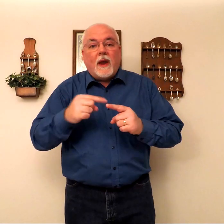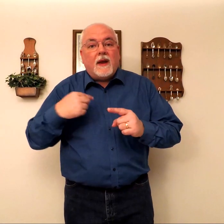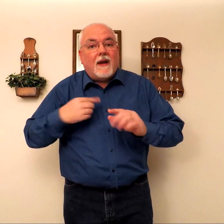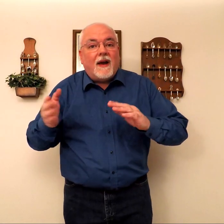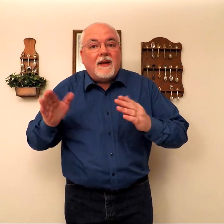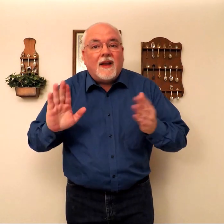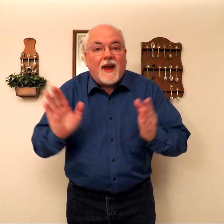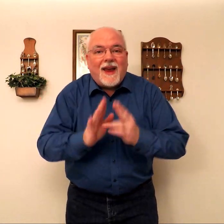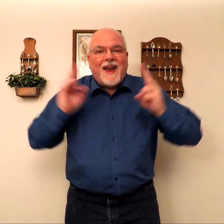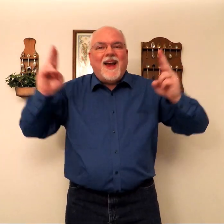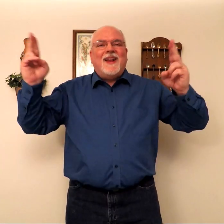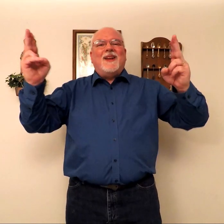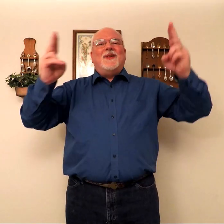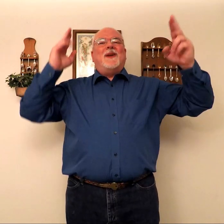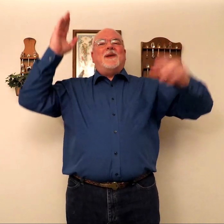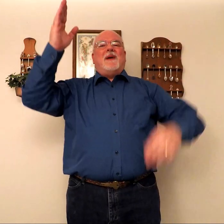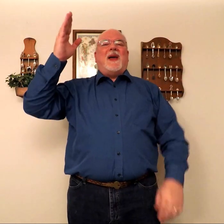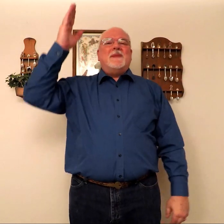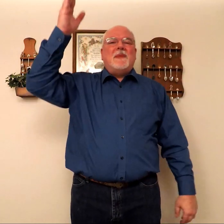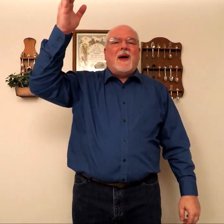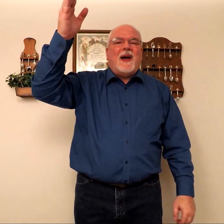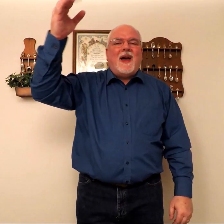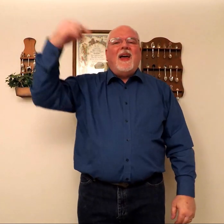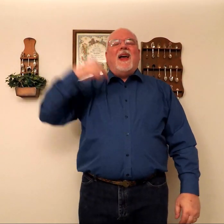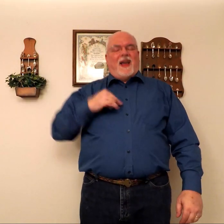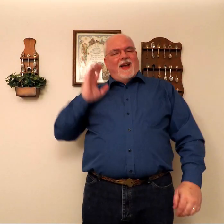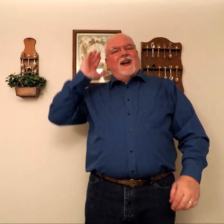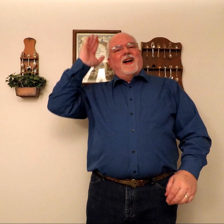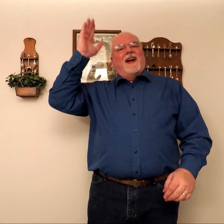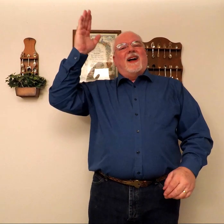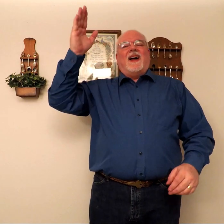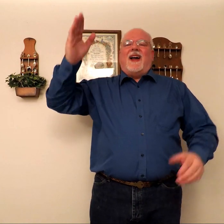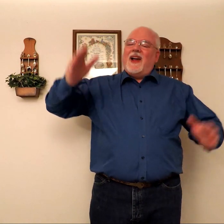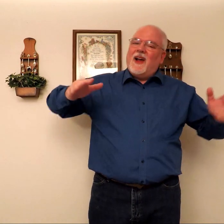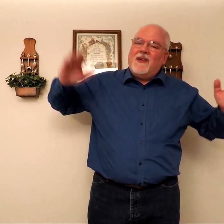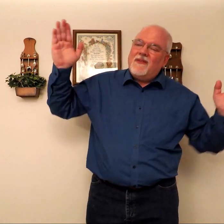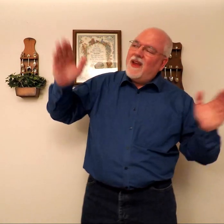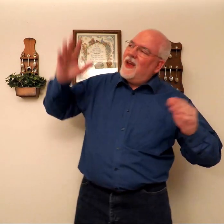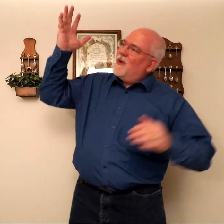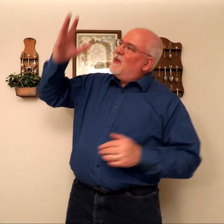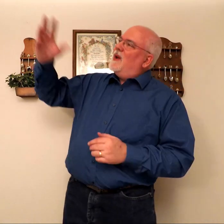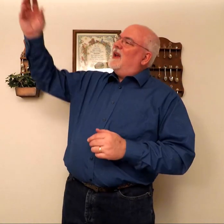I die, hallelujah, by and by, I'll fly away.